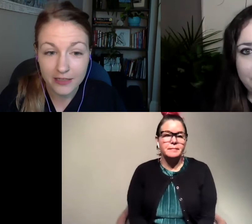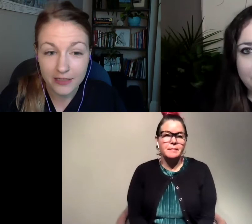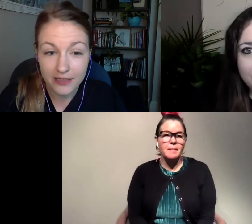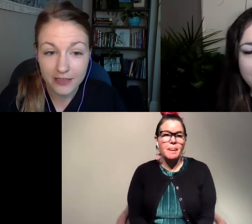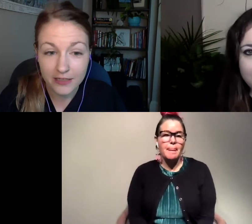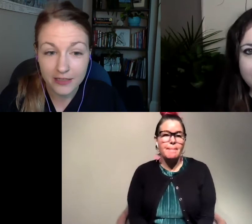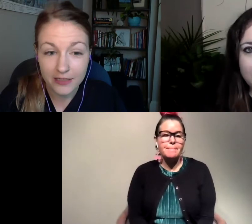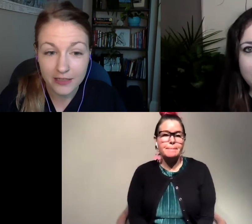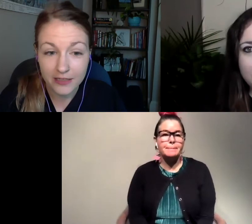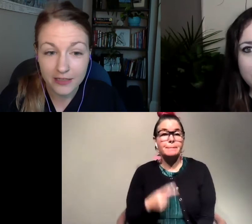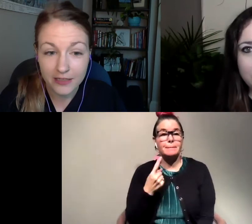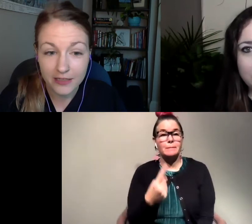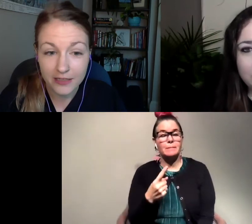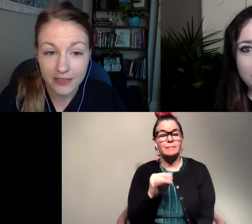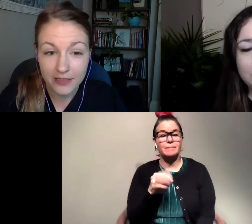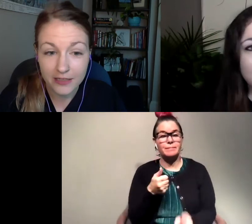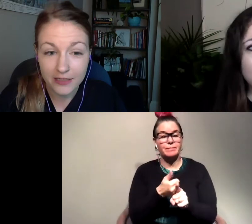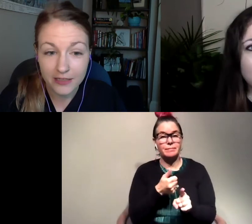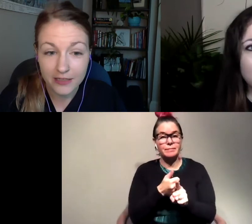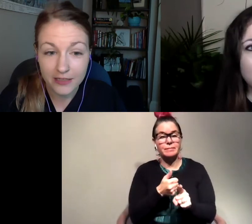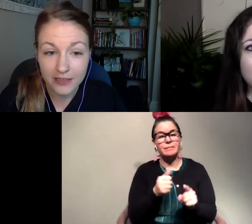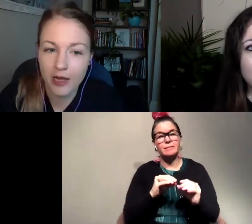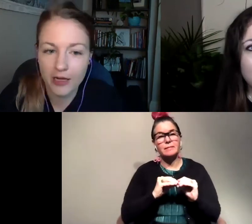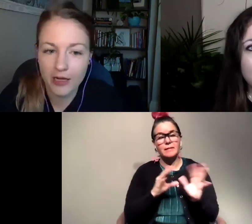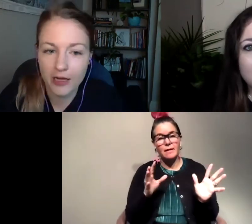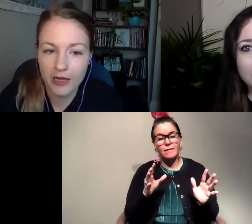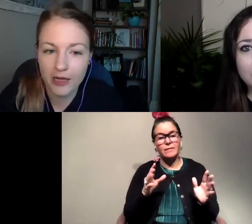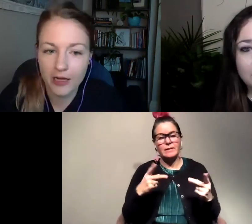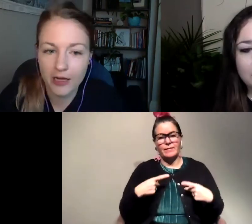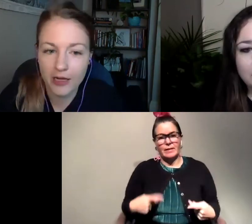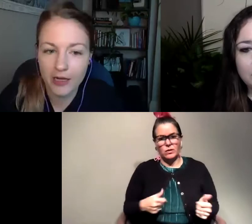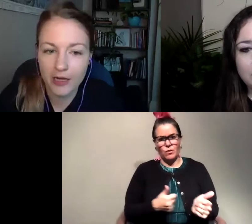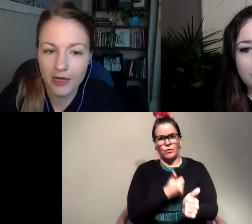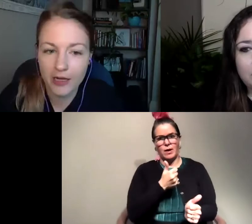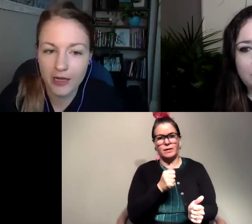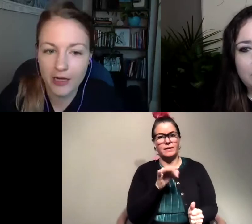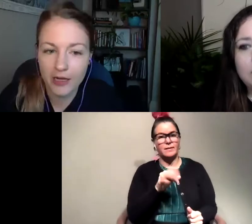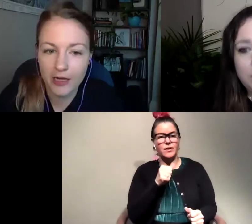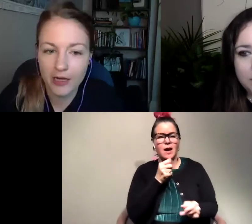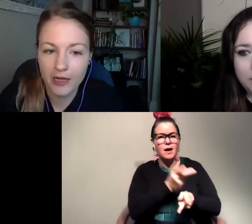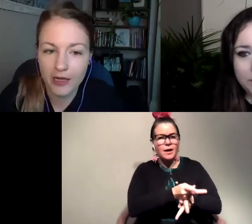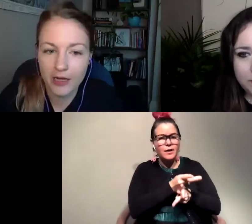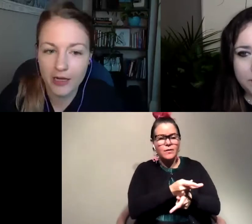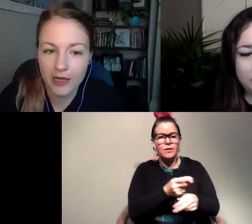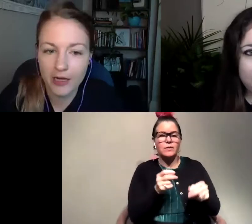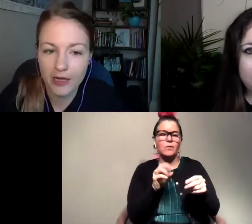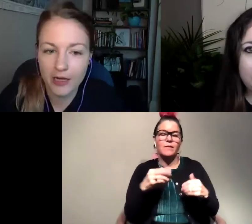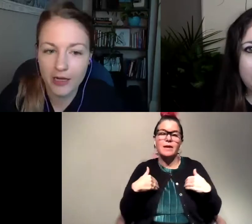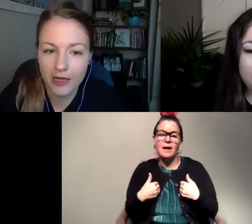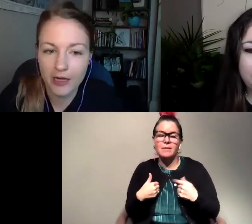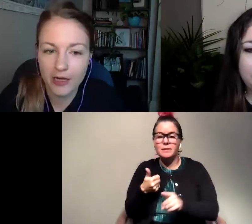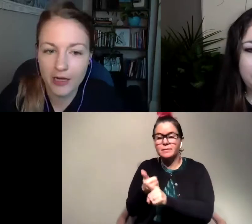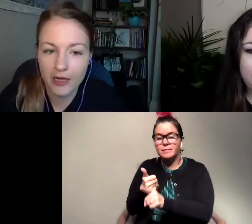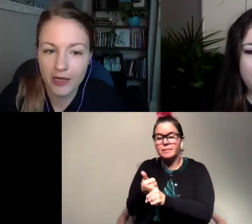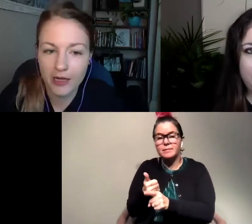So one if you're not there's kind of the obvious like the physical threat of if you're not careful or if the animals may be